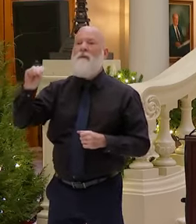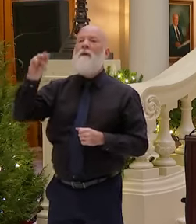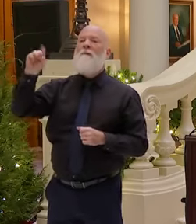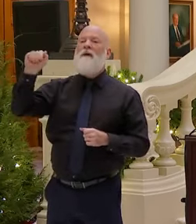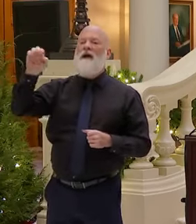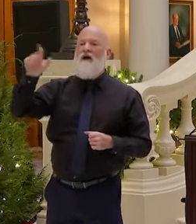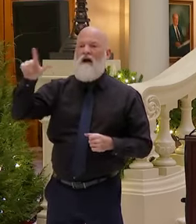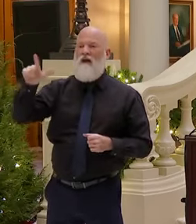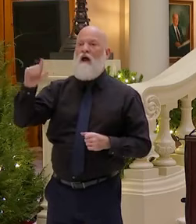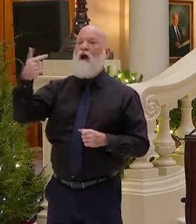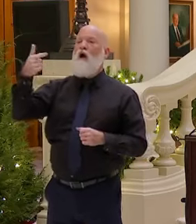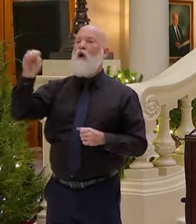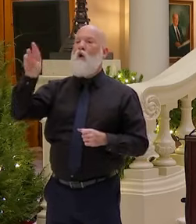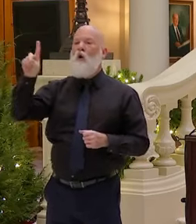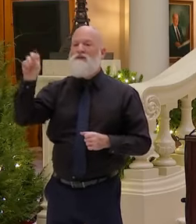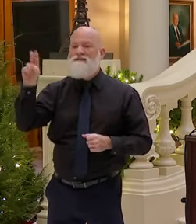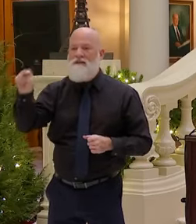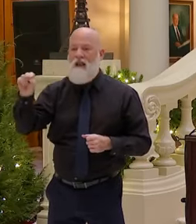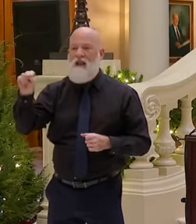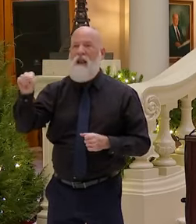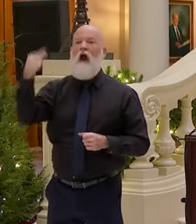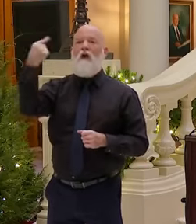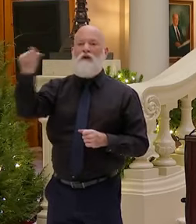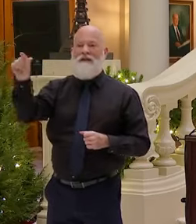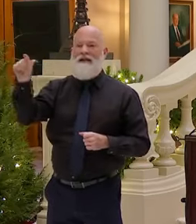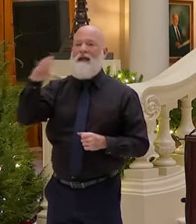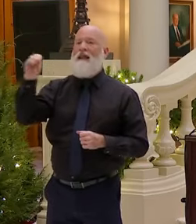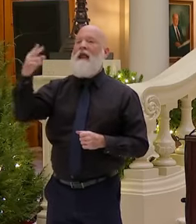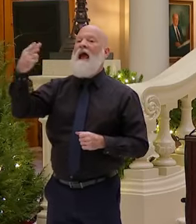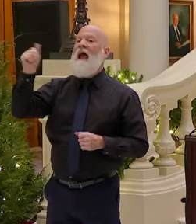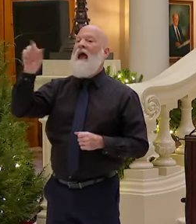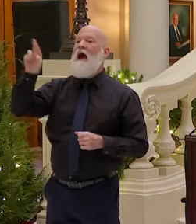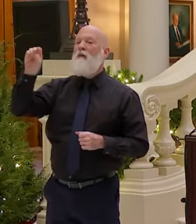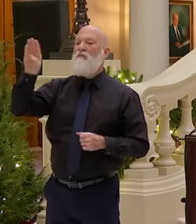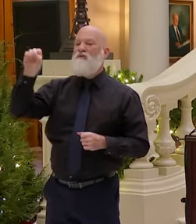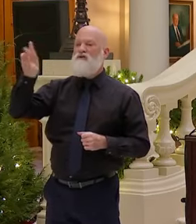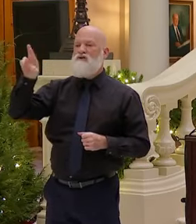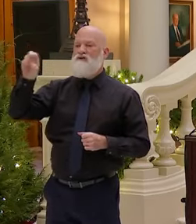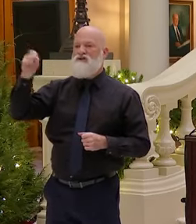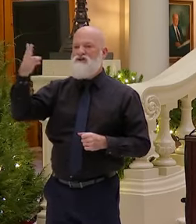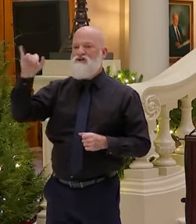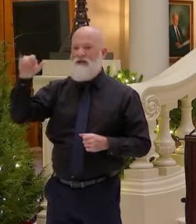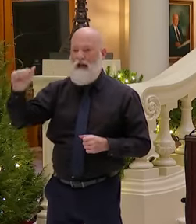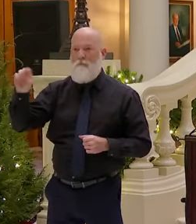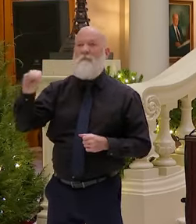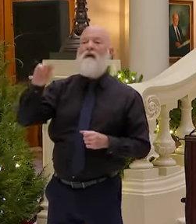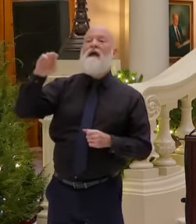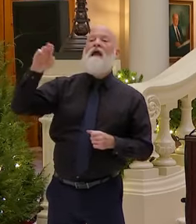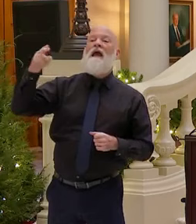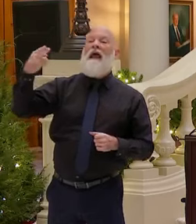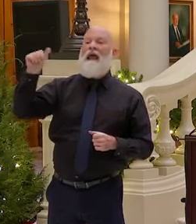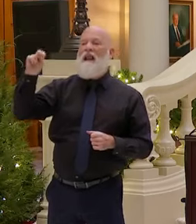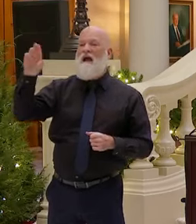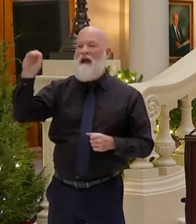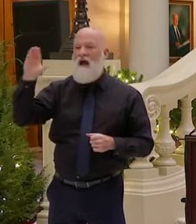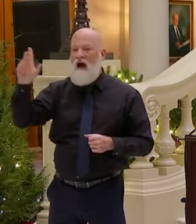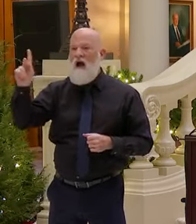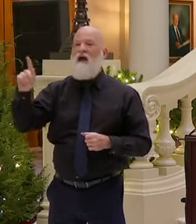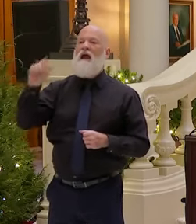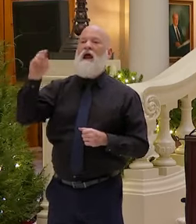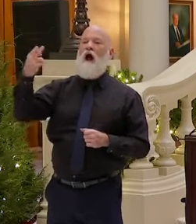Green, Habersham, Hancock, Harrelson, Hart, Heard, Irwin,